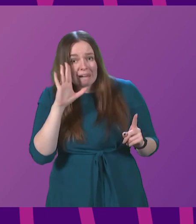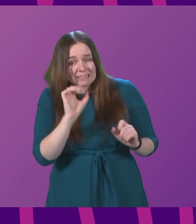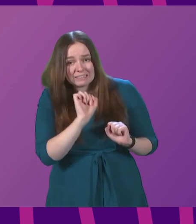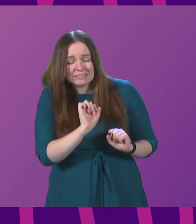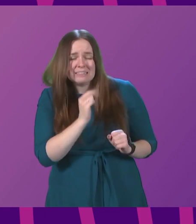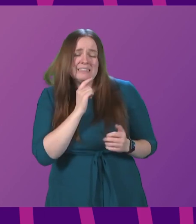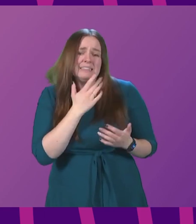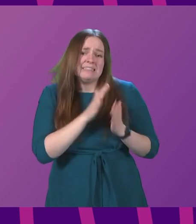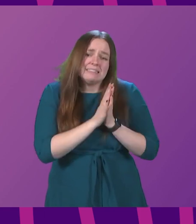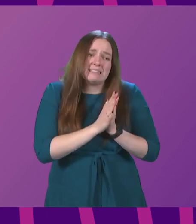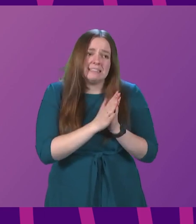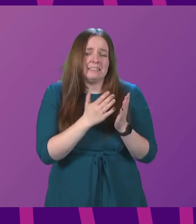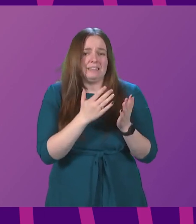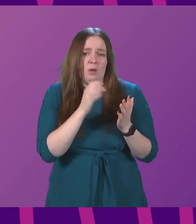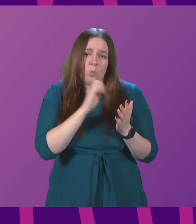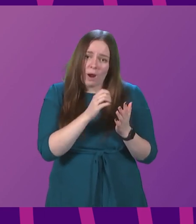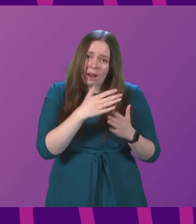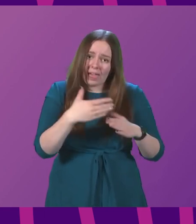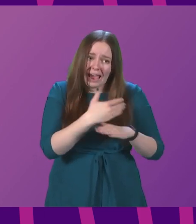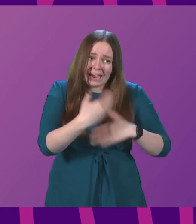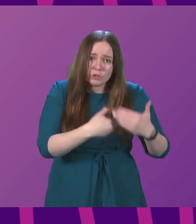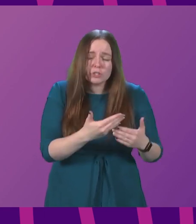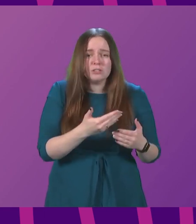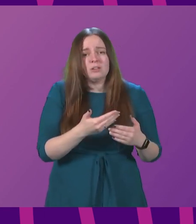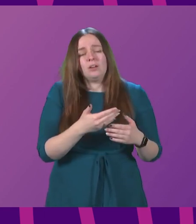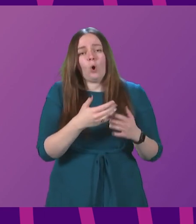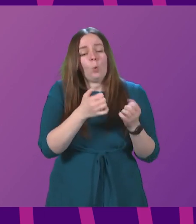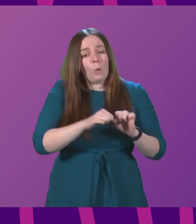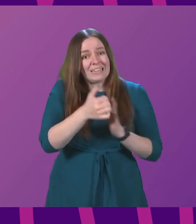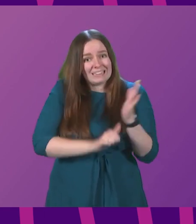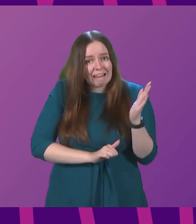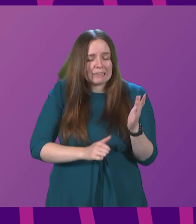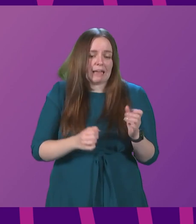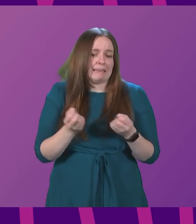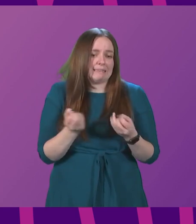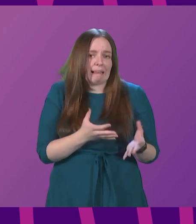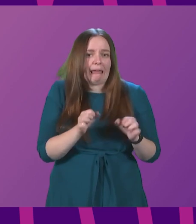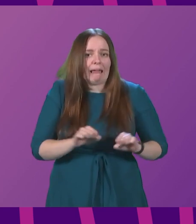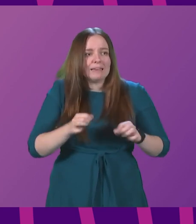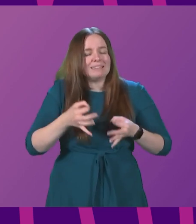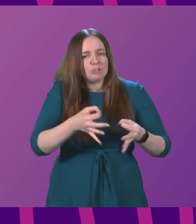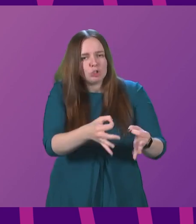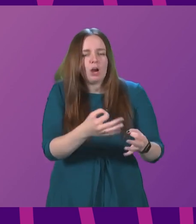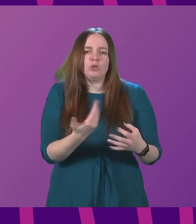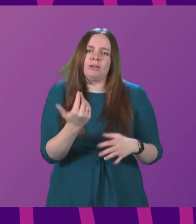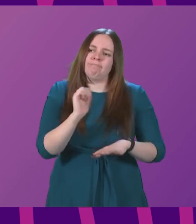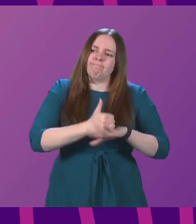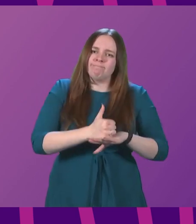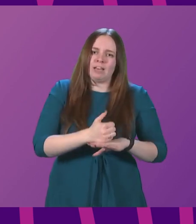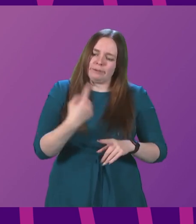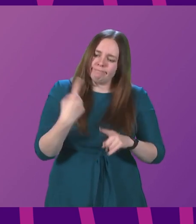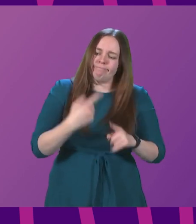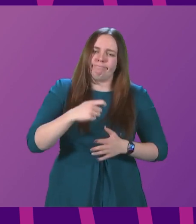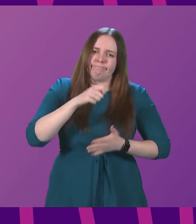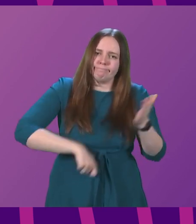and the pleas of so many, and take action on waiting lists and delayed discharge, which was too high pre-pandemic, and introduce a robust recovery plan for cancer